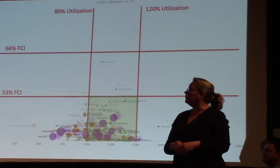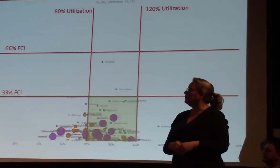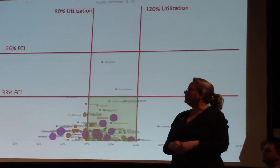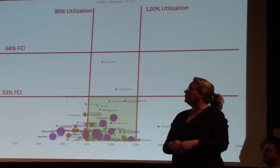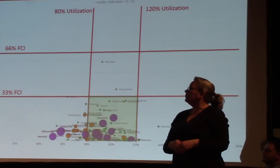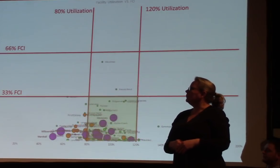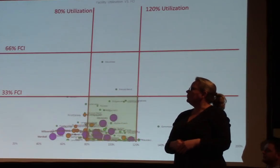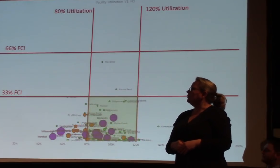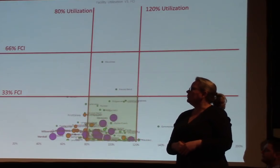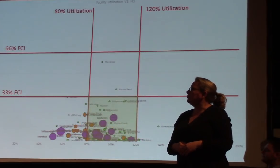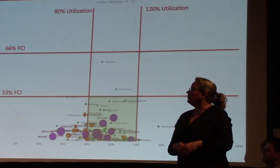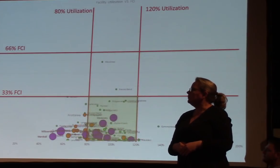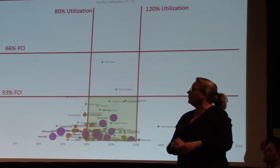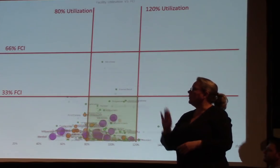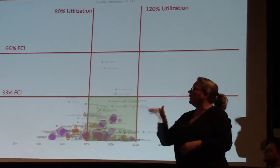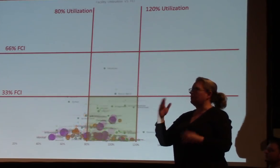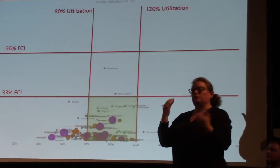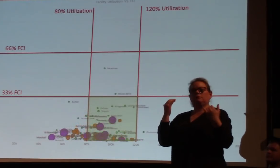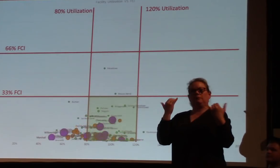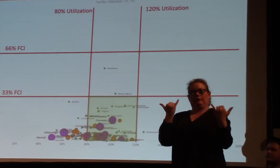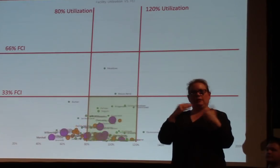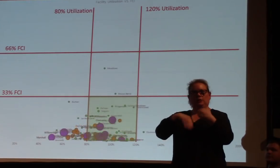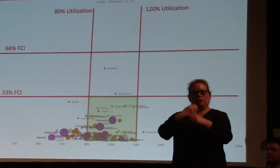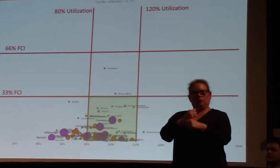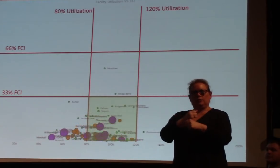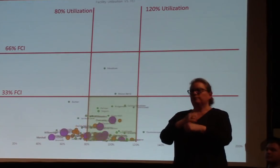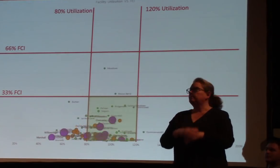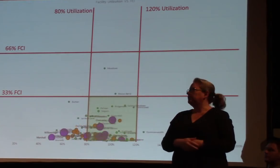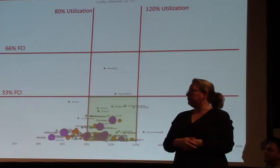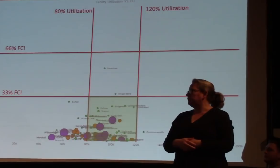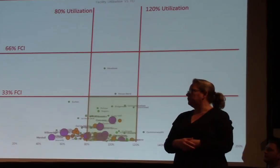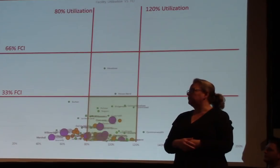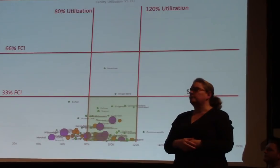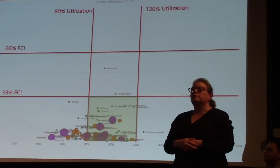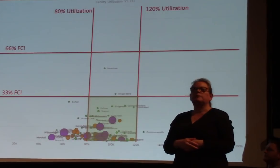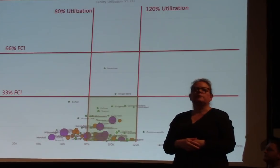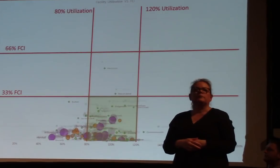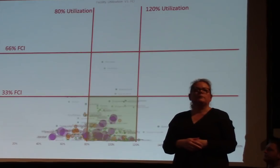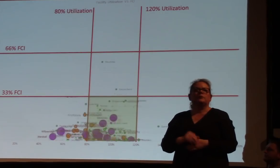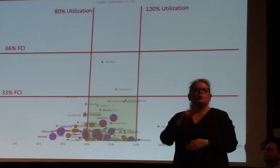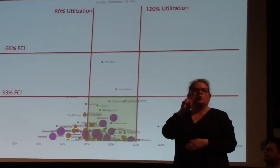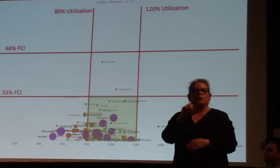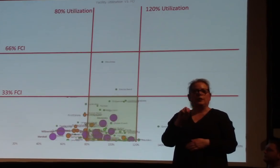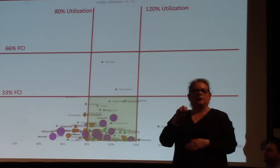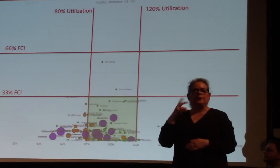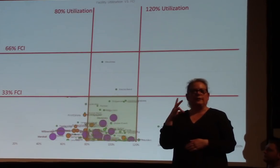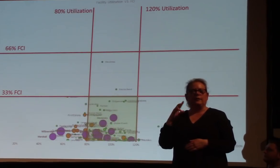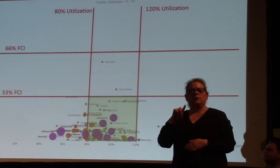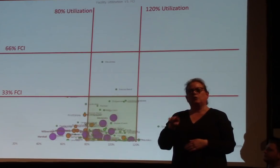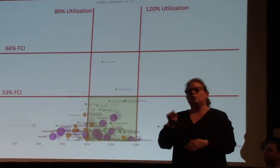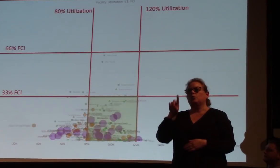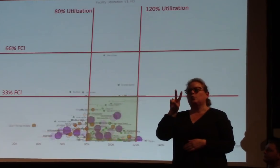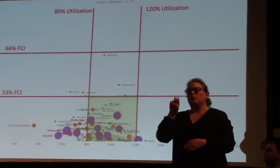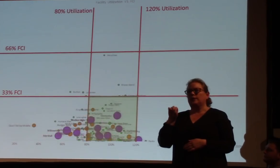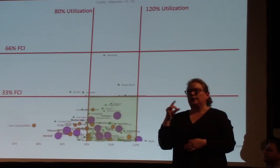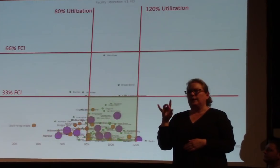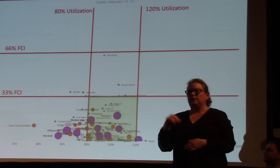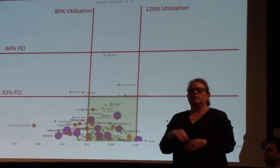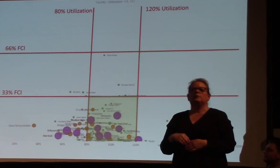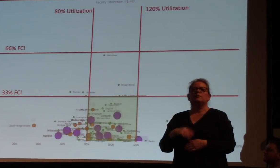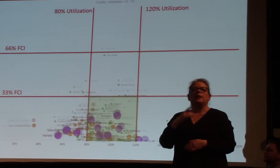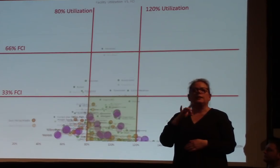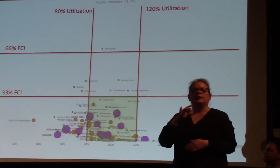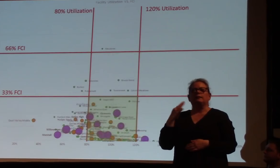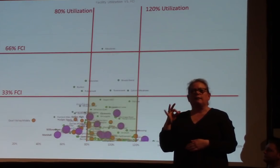And so here's our current year, 2017-18, 18-19, 19